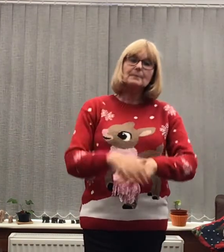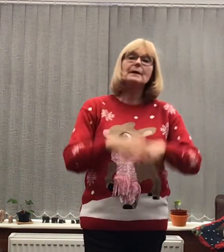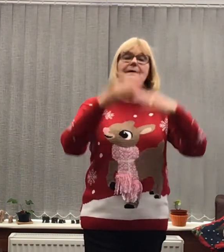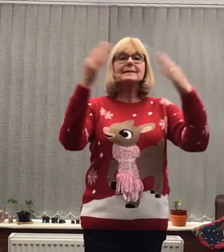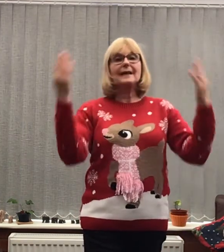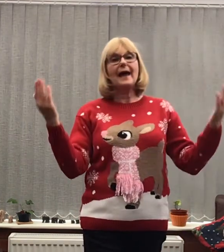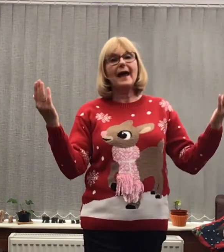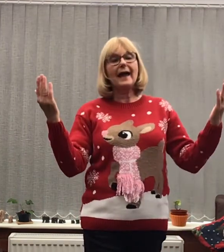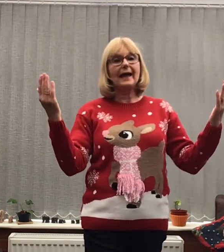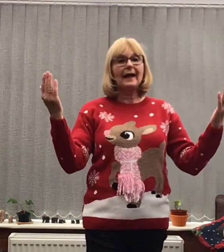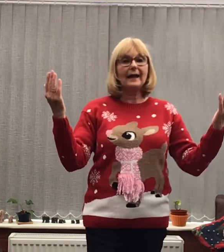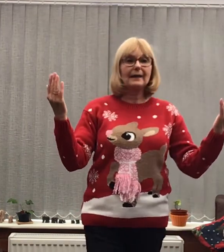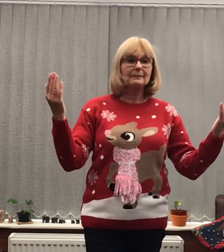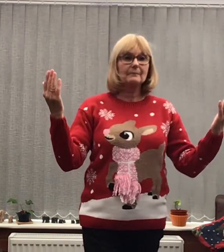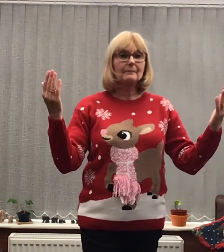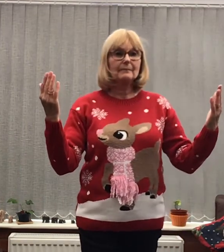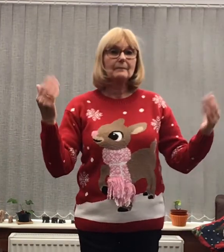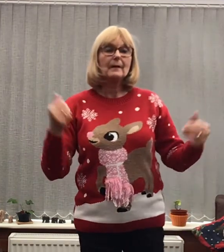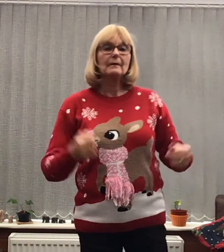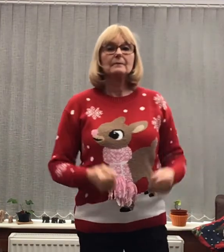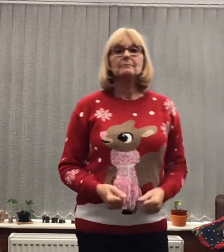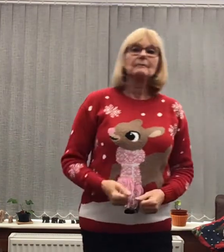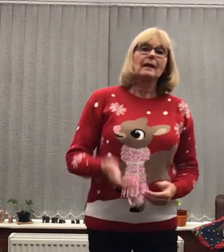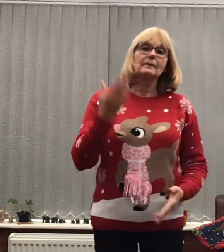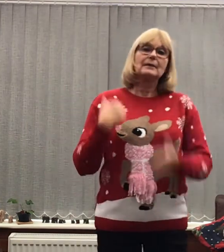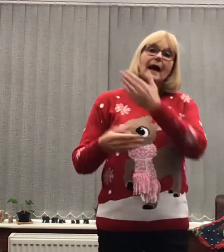Day. Oh,